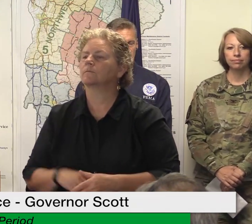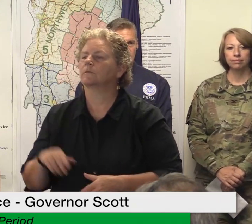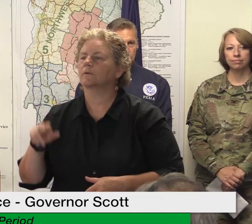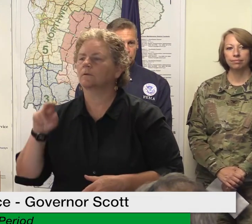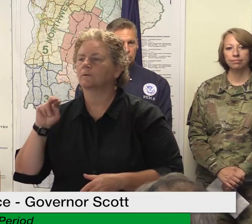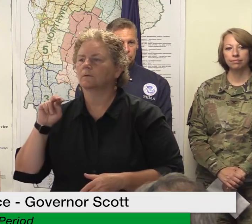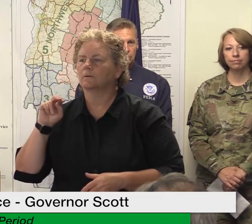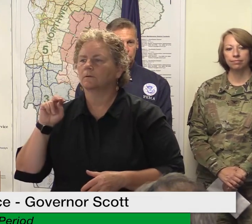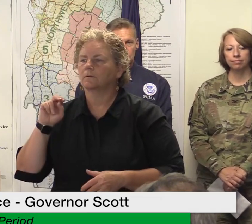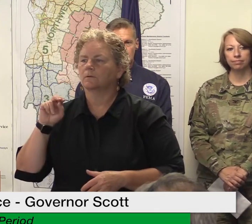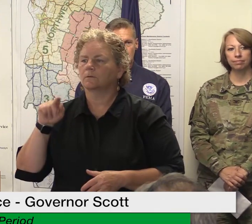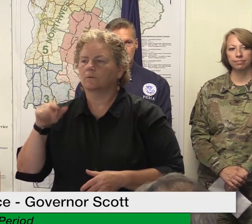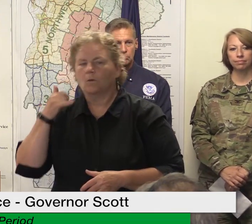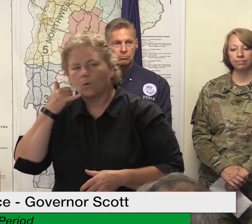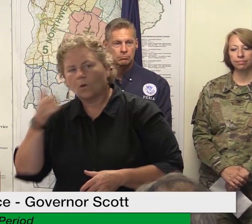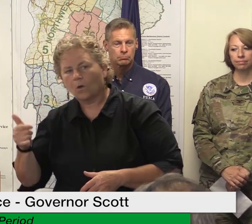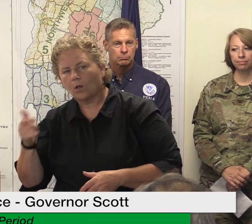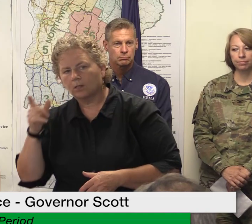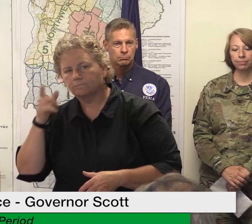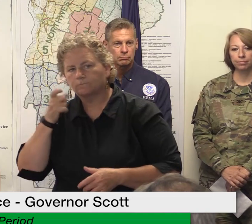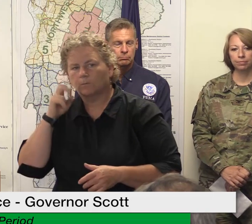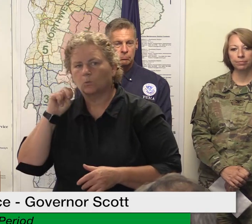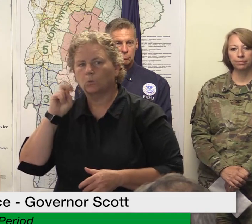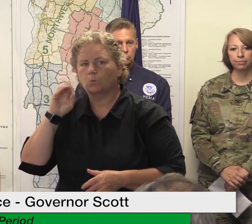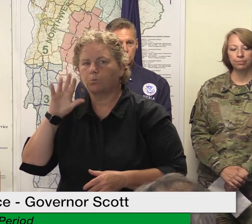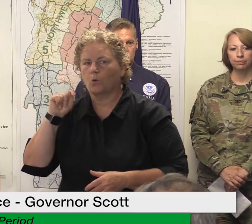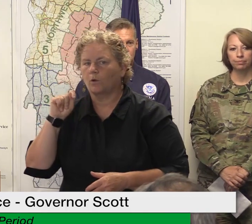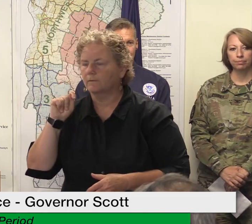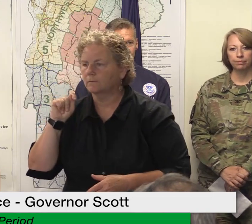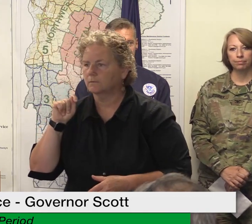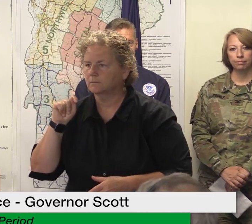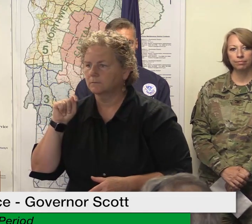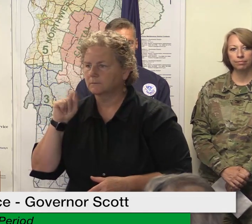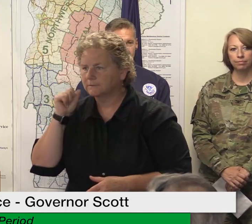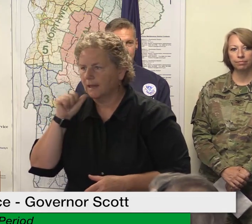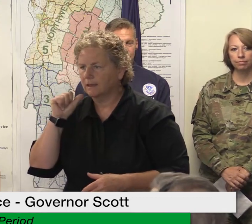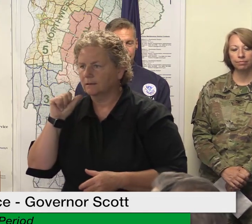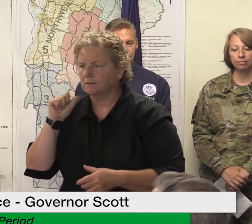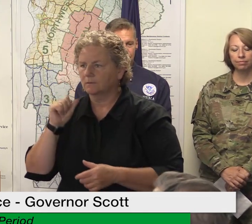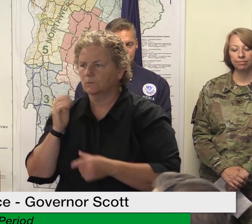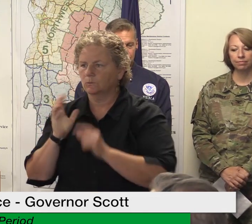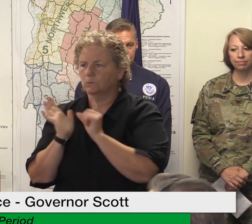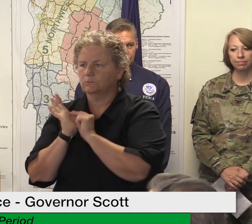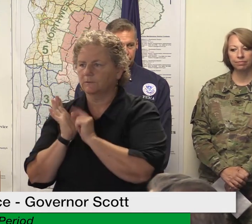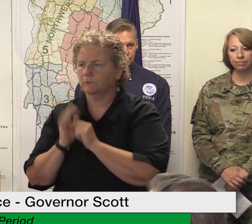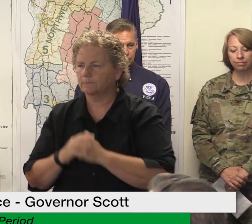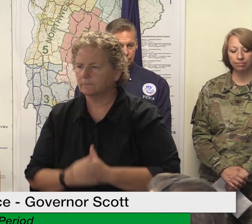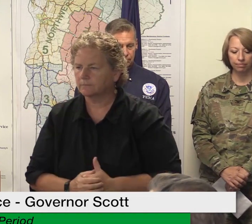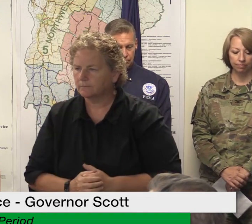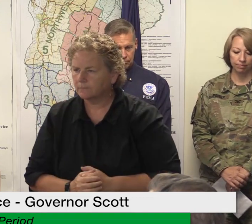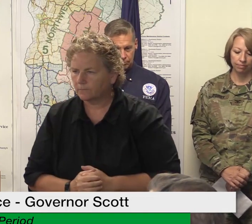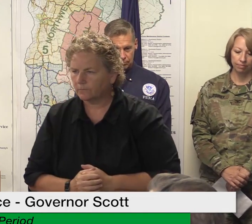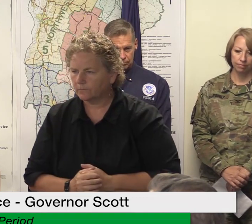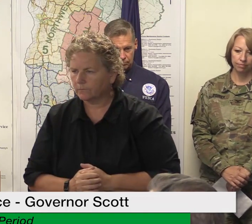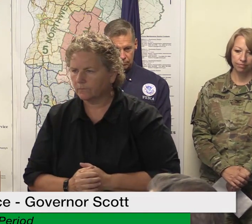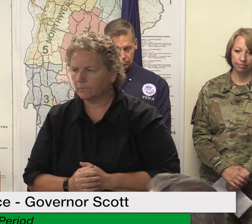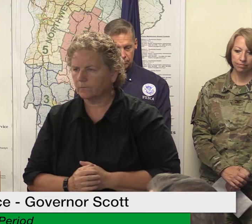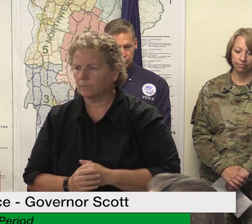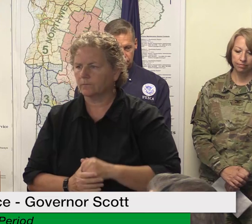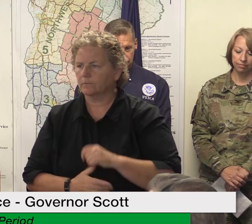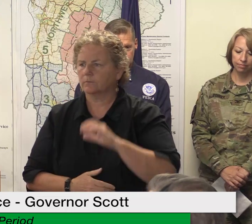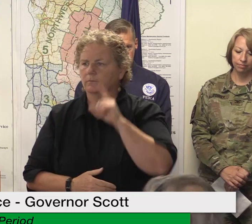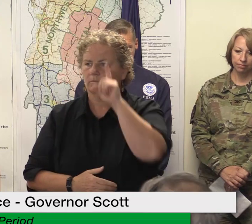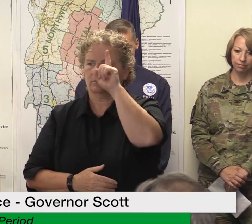yeah can you hear me you can yeah my question is uh morlanes county got hit pretty